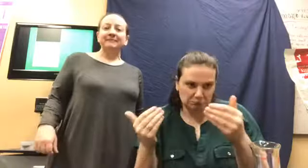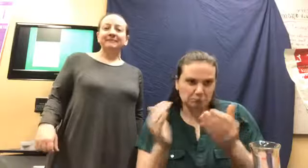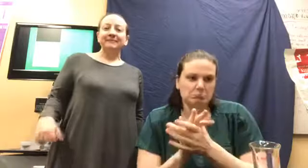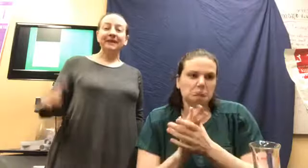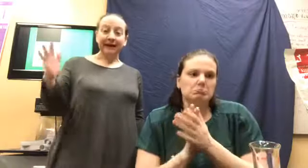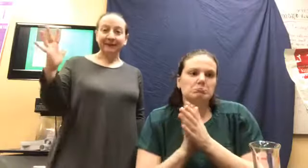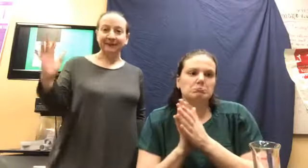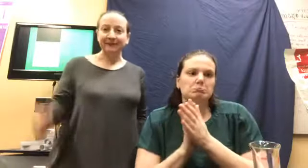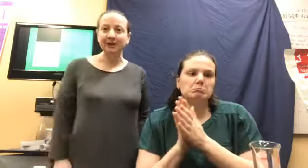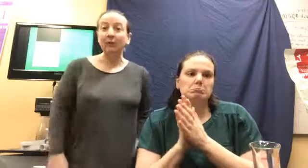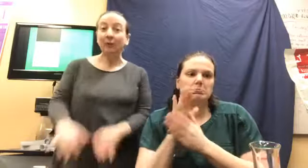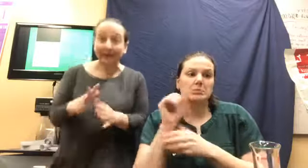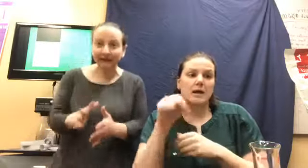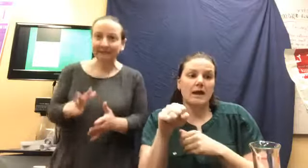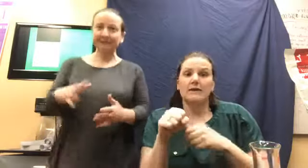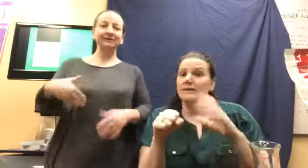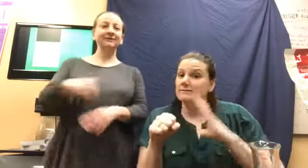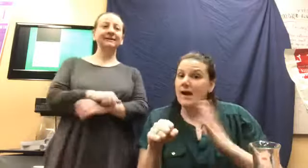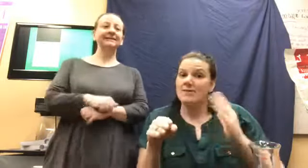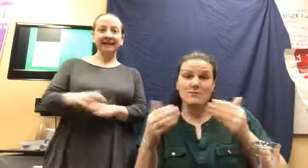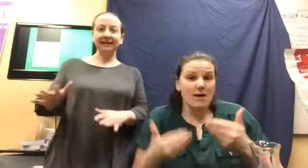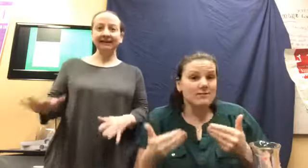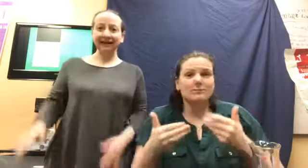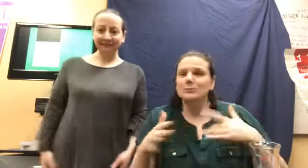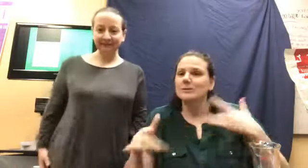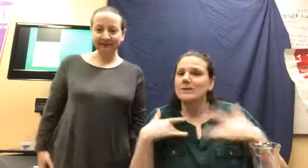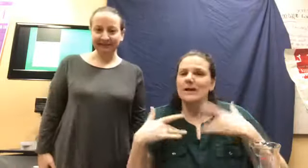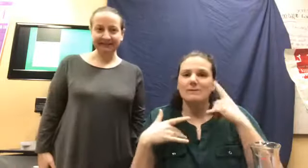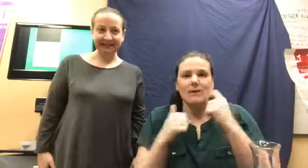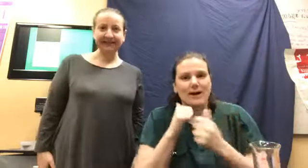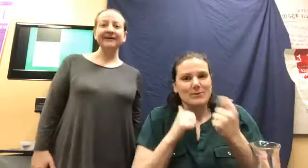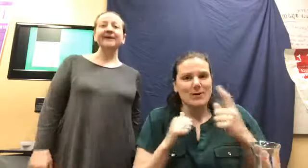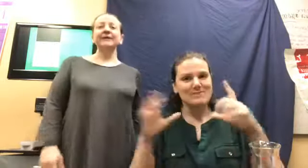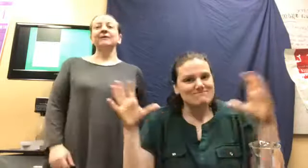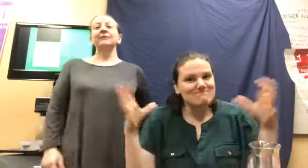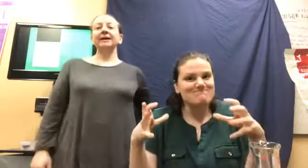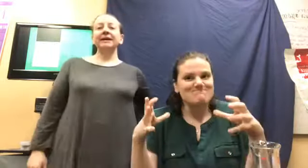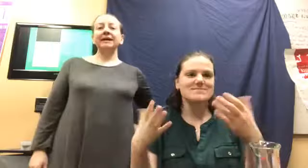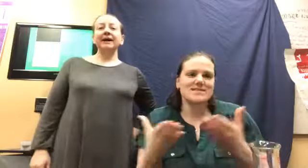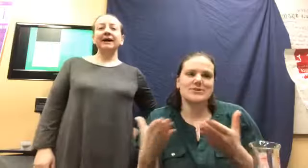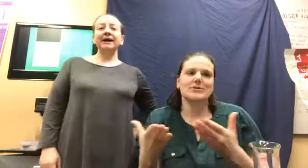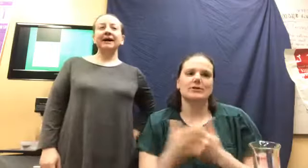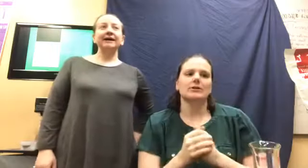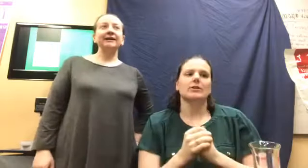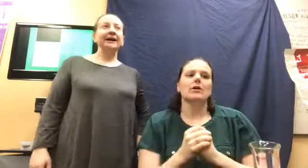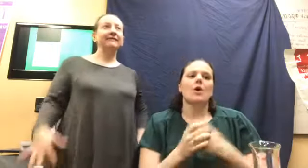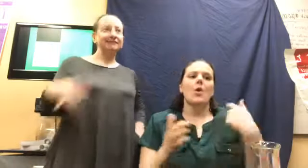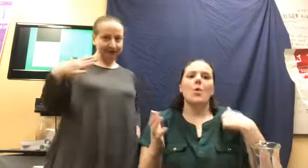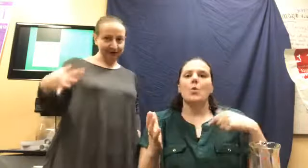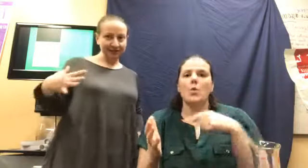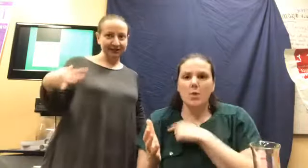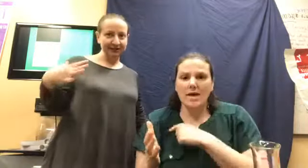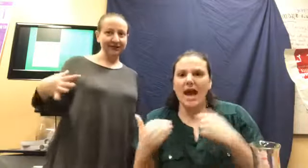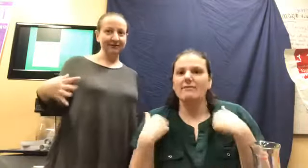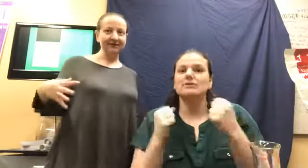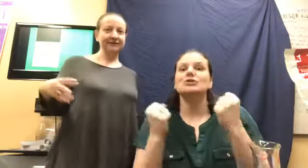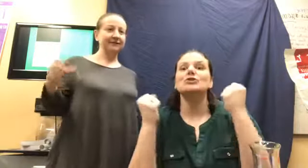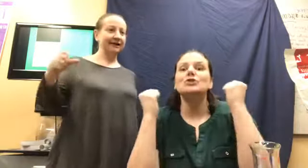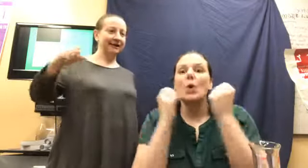Yeah. So welcome. I'm so excited that everyone is here. We have so much to share with you and